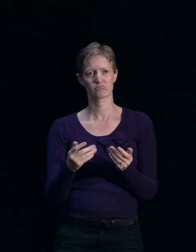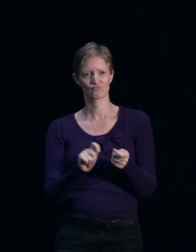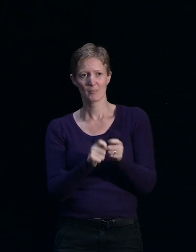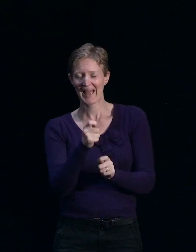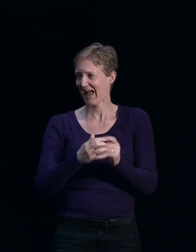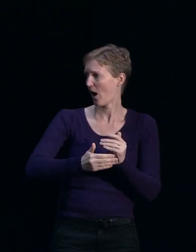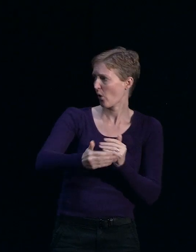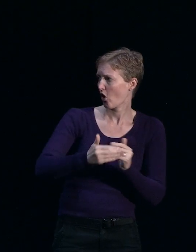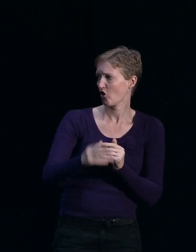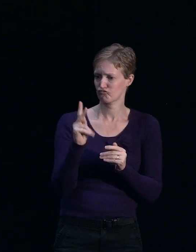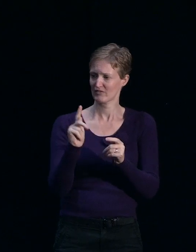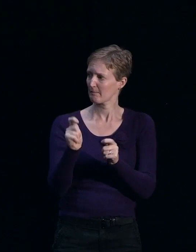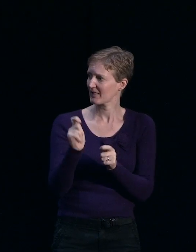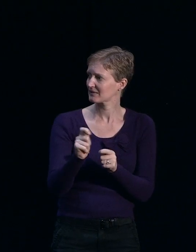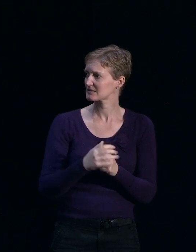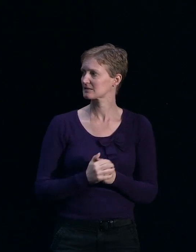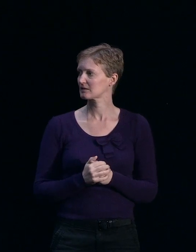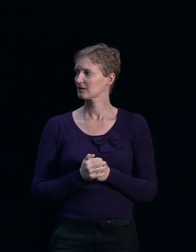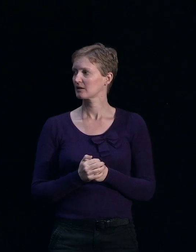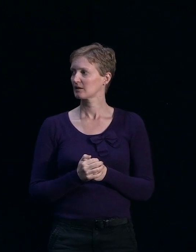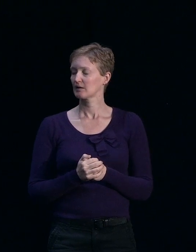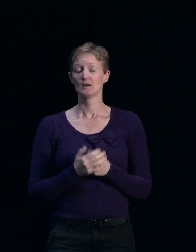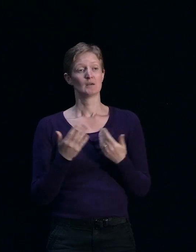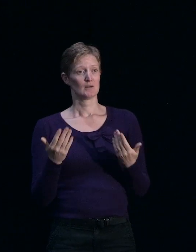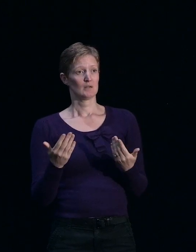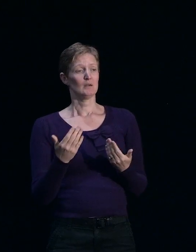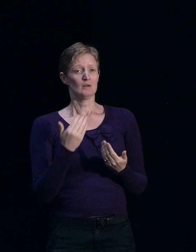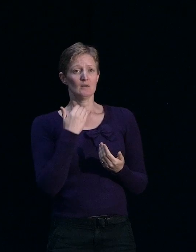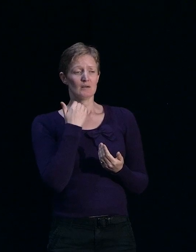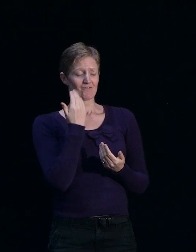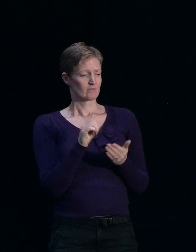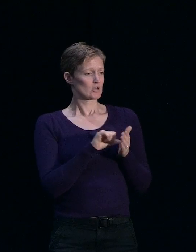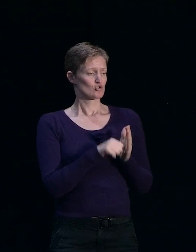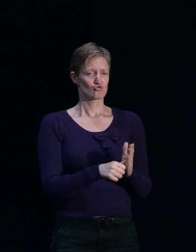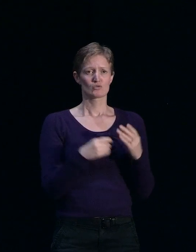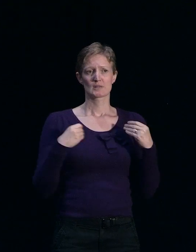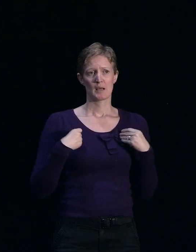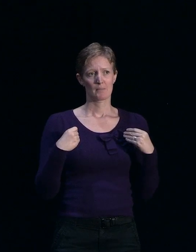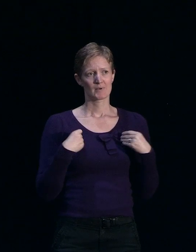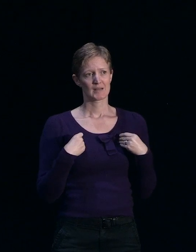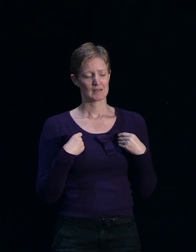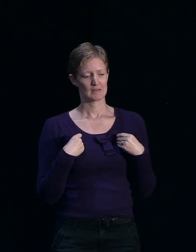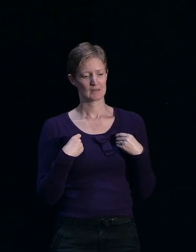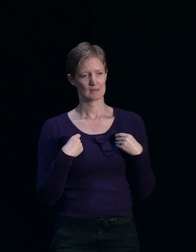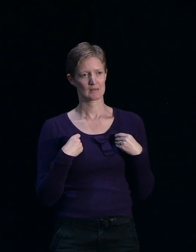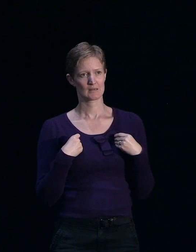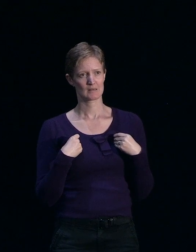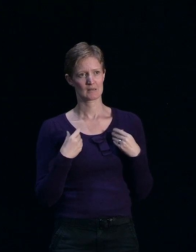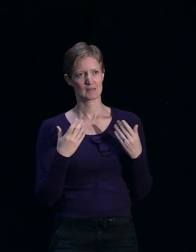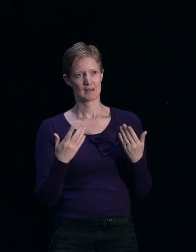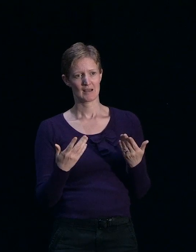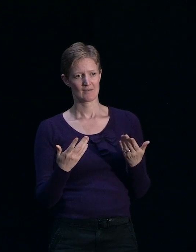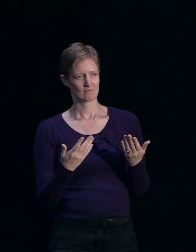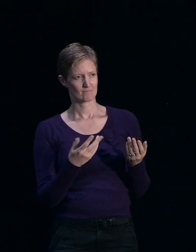Thank you. Each insurer has obviously had to approach their houses in terms of when they can get them repaired